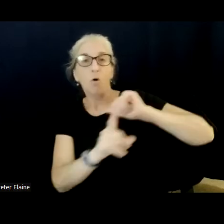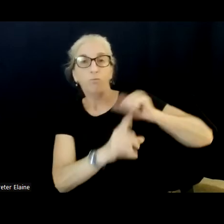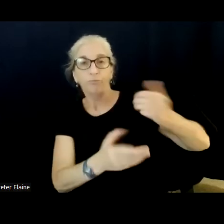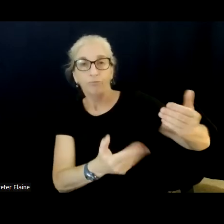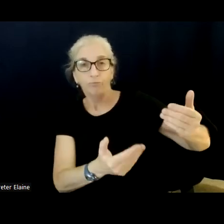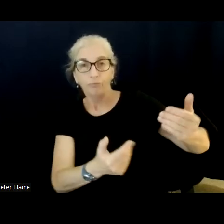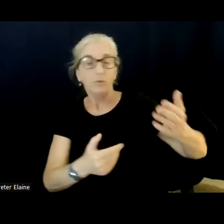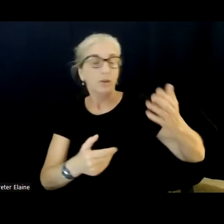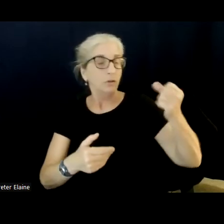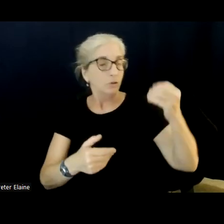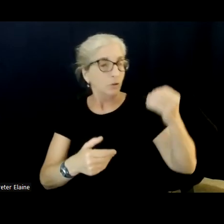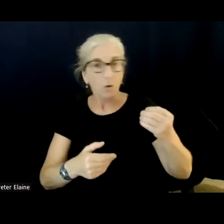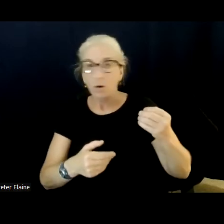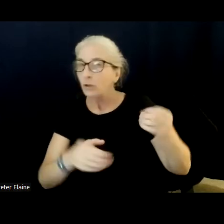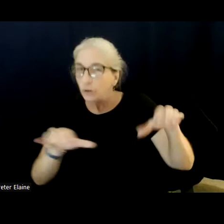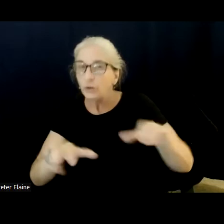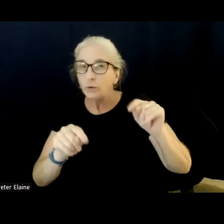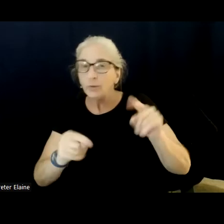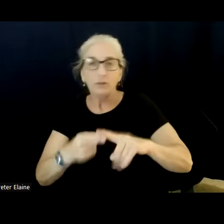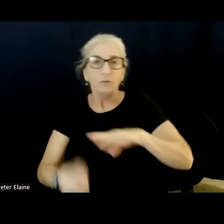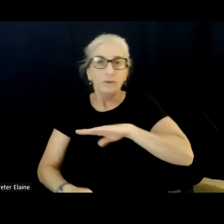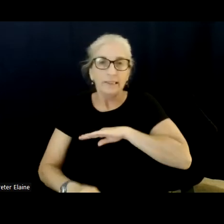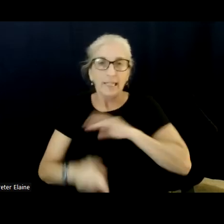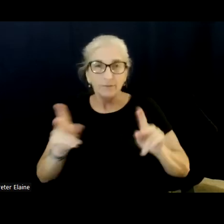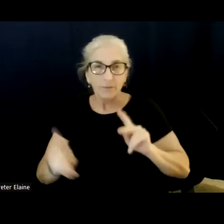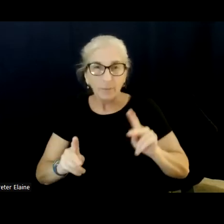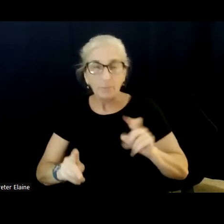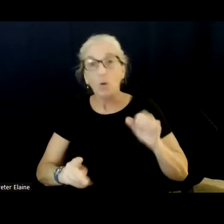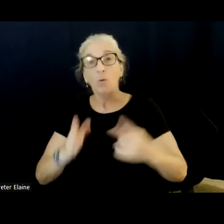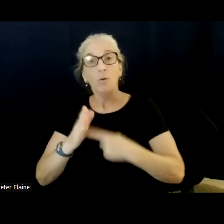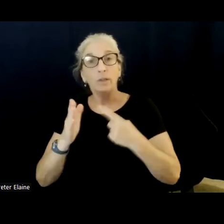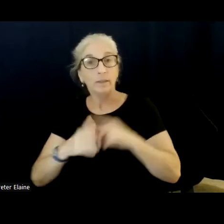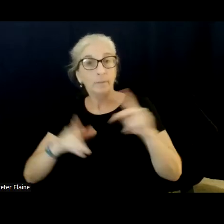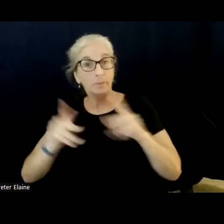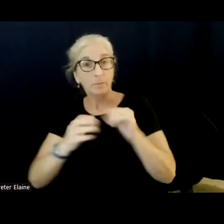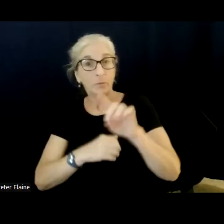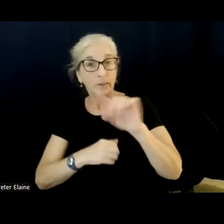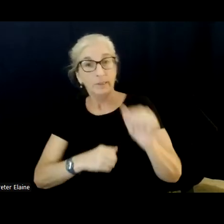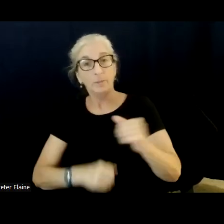speeding back what's been asked of them. We would love your thoughts on how we start to turn this trend around.